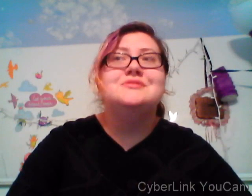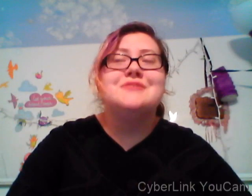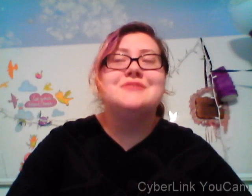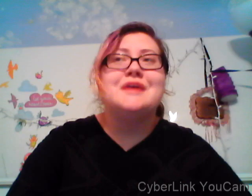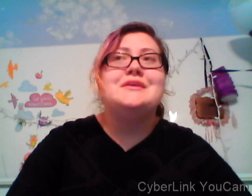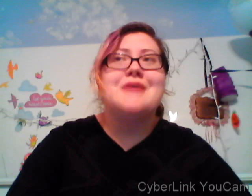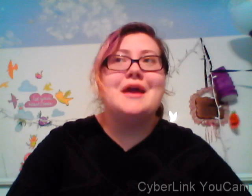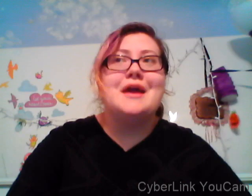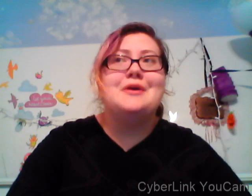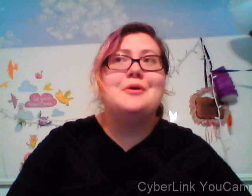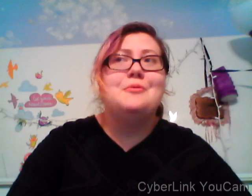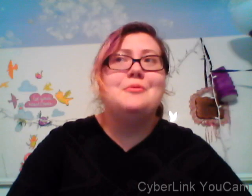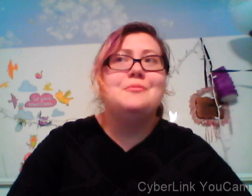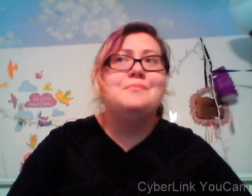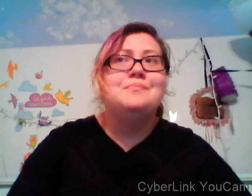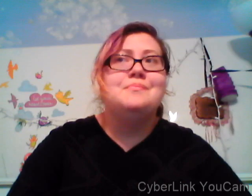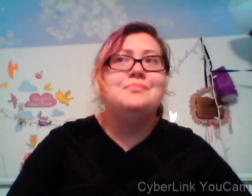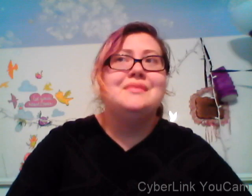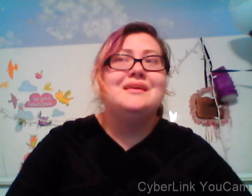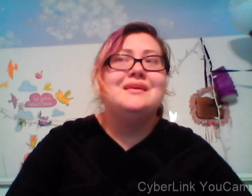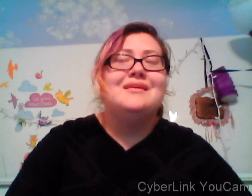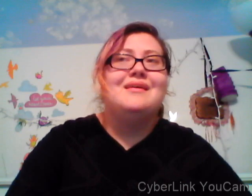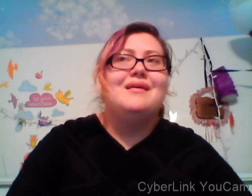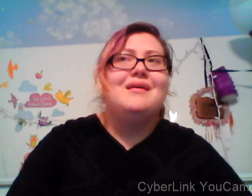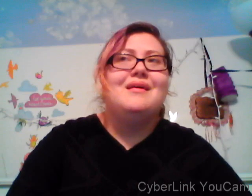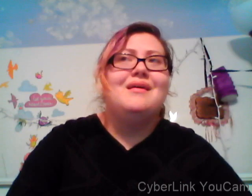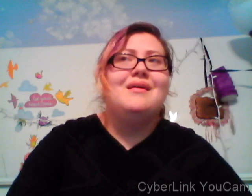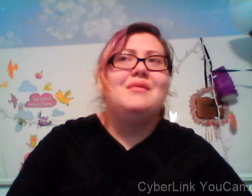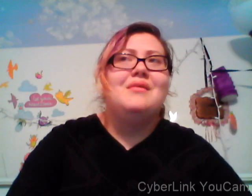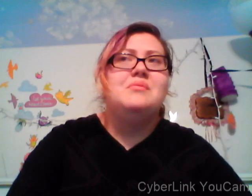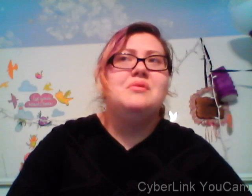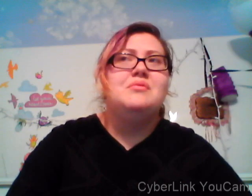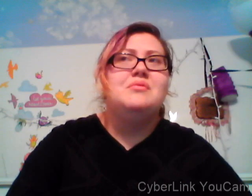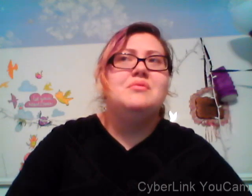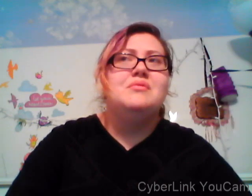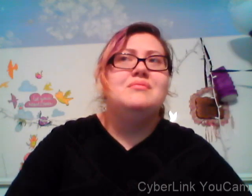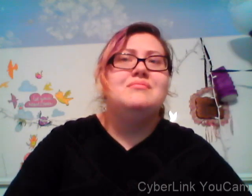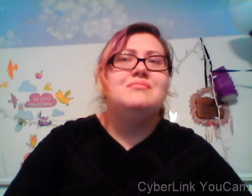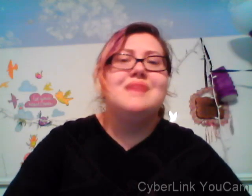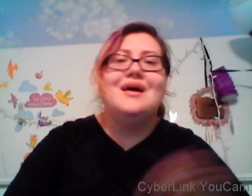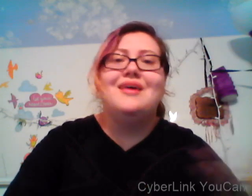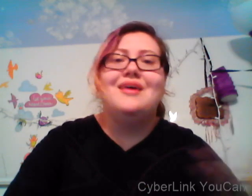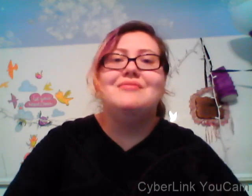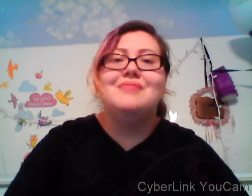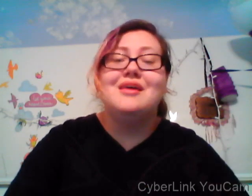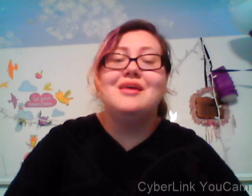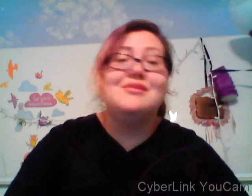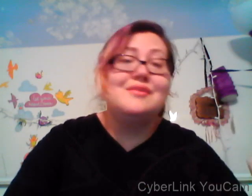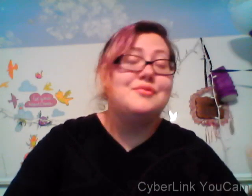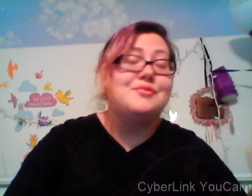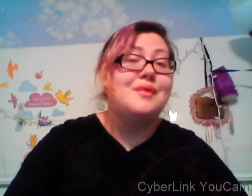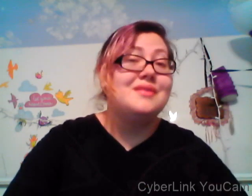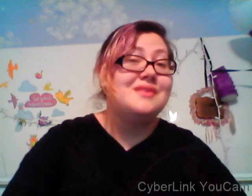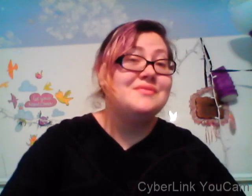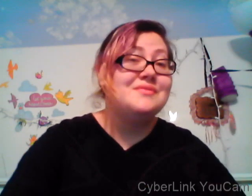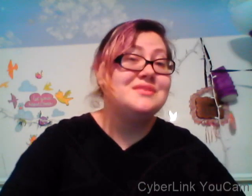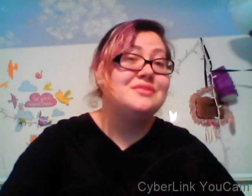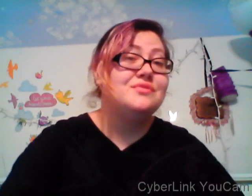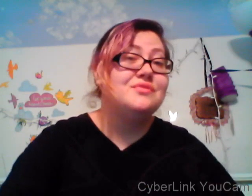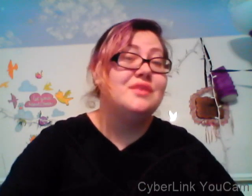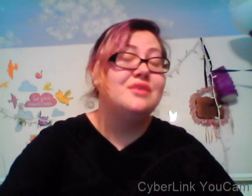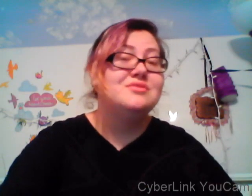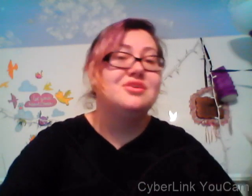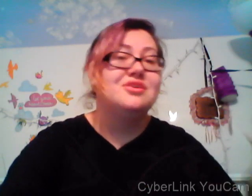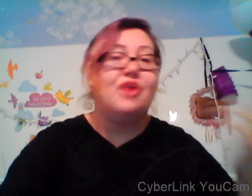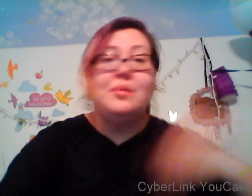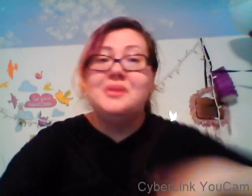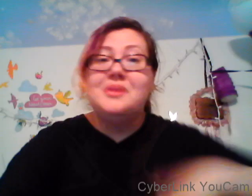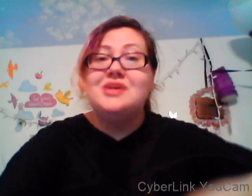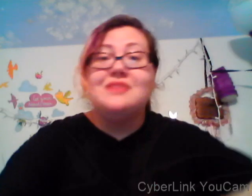favorite place to vacation it doesn't have to be like